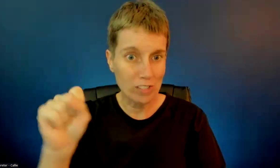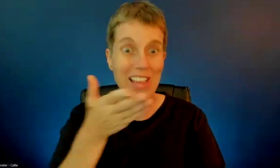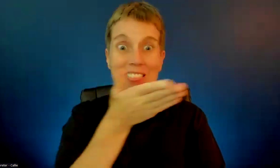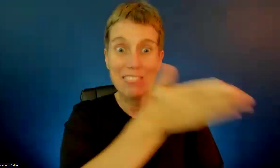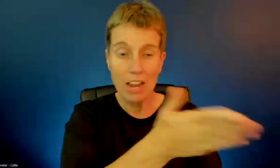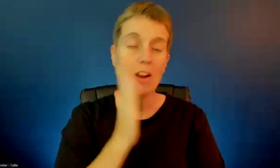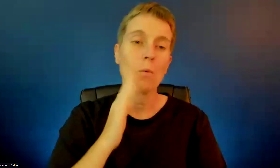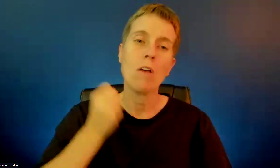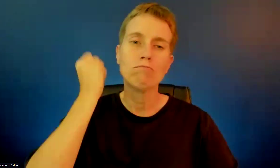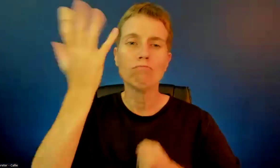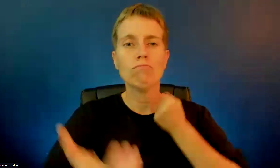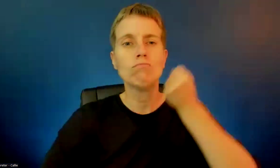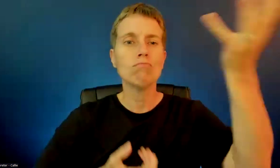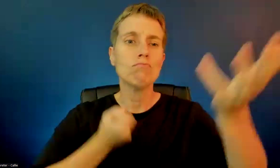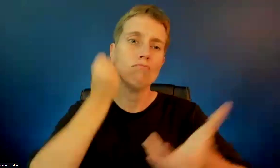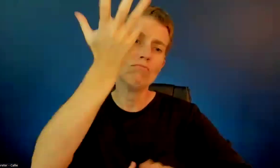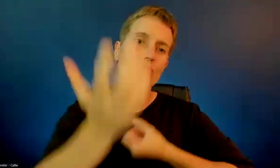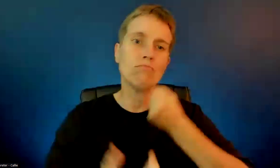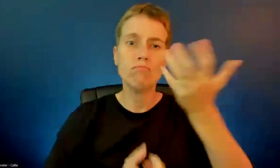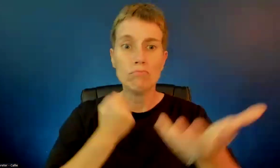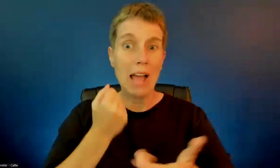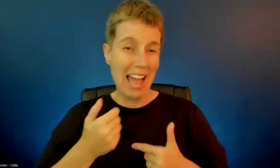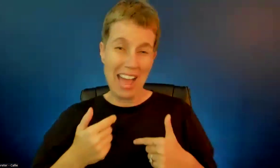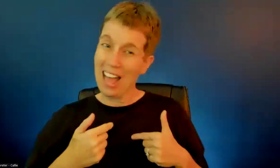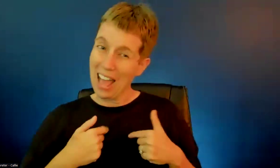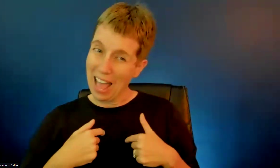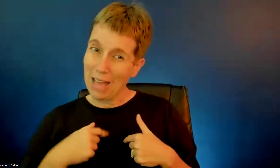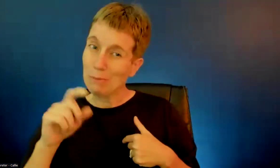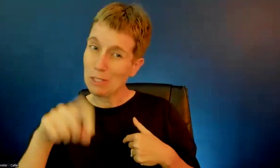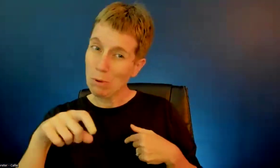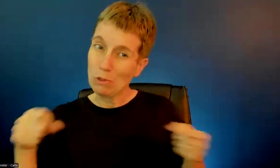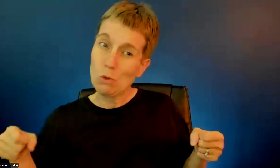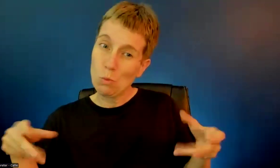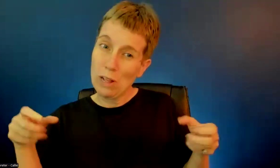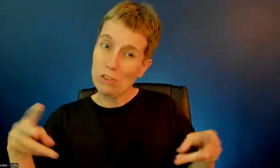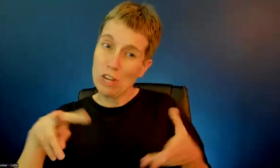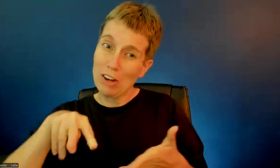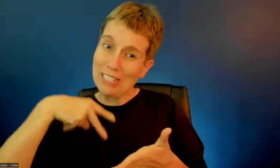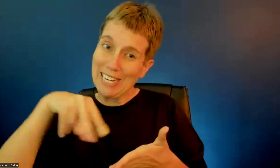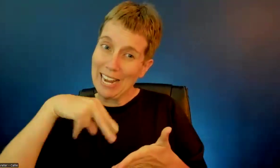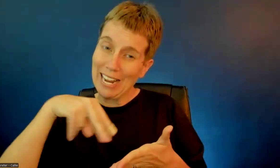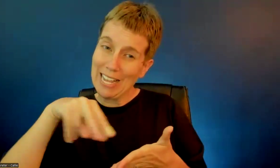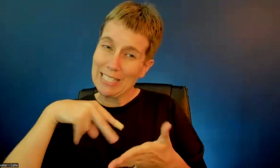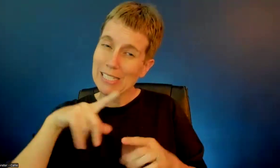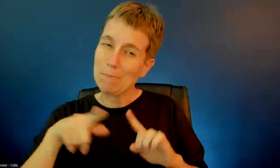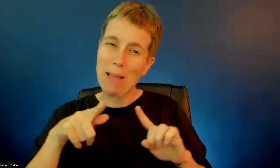supposed to do some wheelchair dance, but the spaces, that's iffy. So I may just speak about